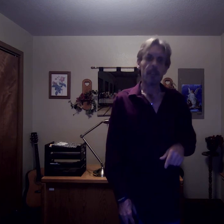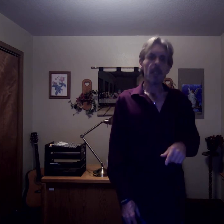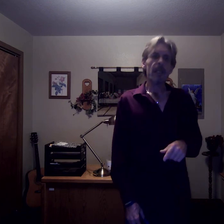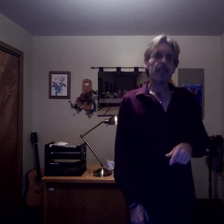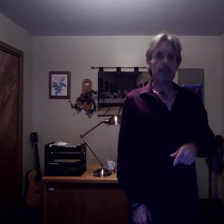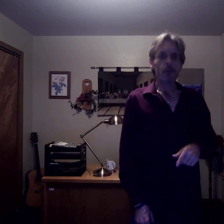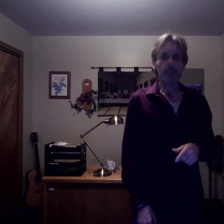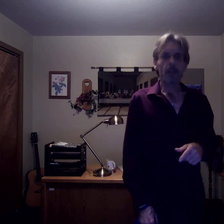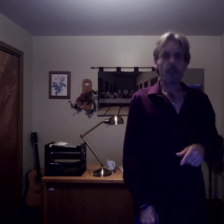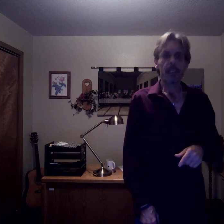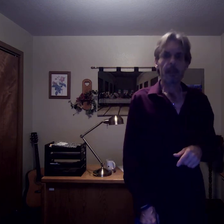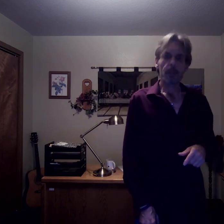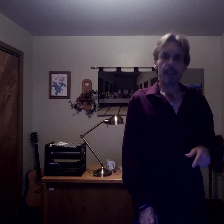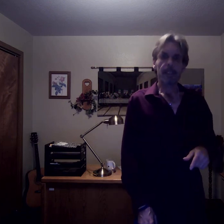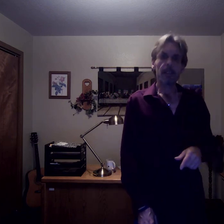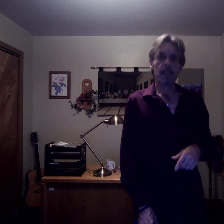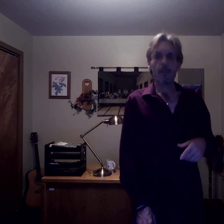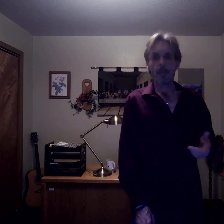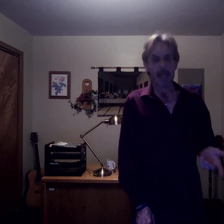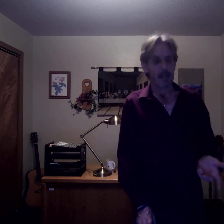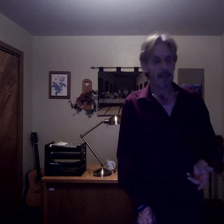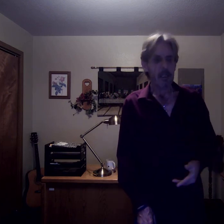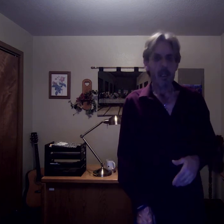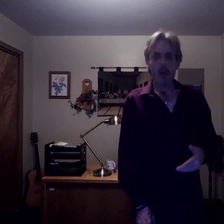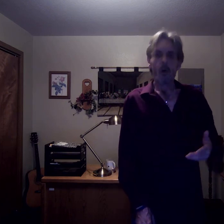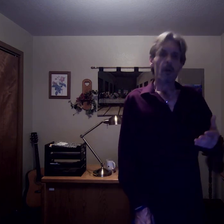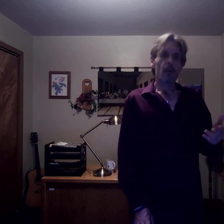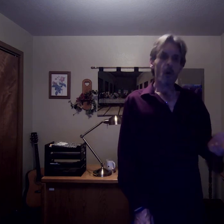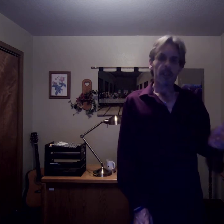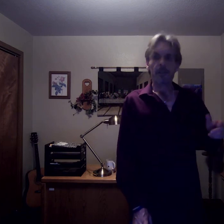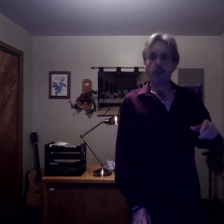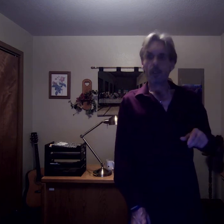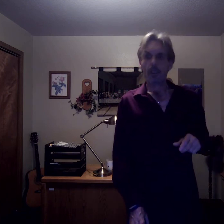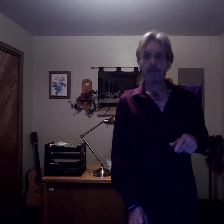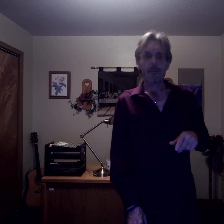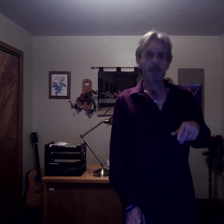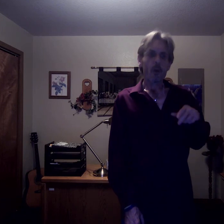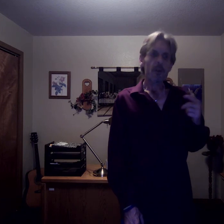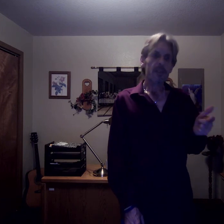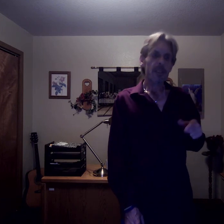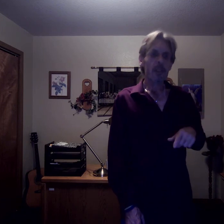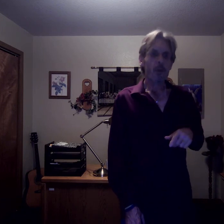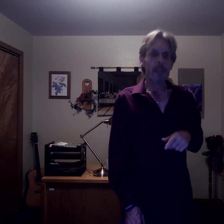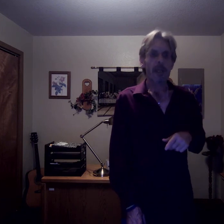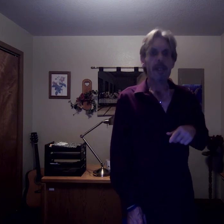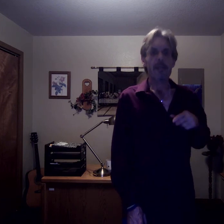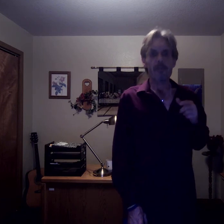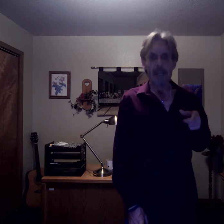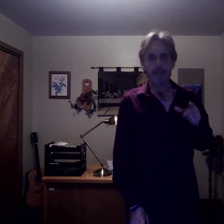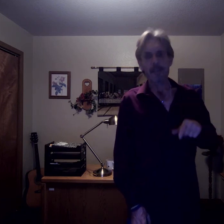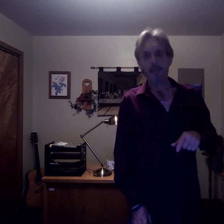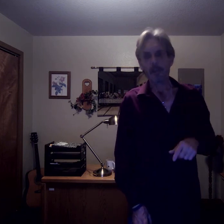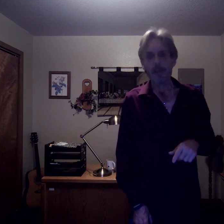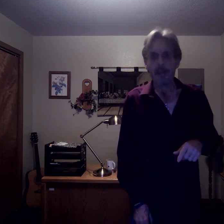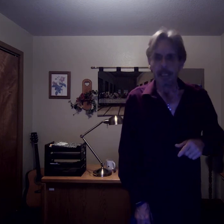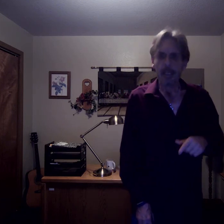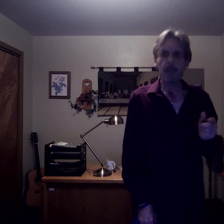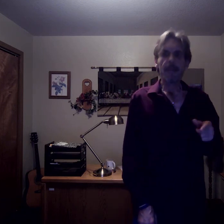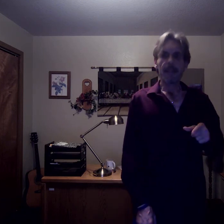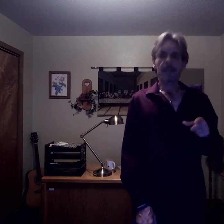instrumental learning and playing in a band, or orchestra, or singing and choir at an advanced level, can be good things